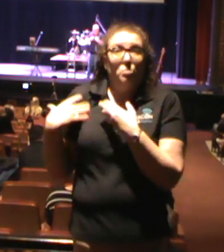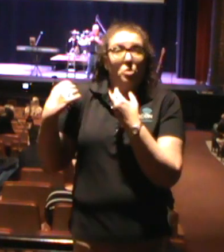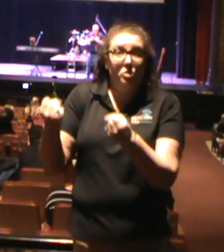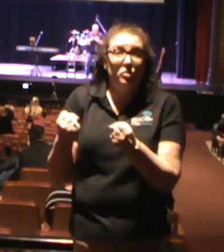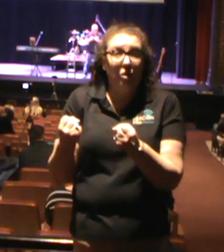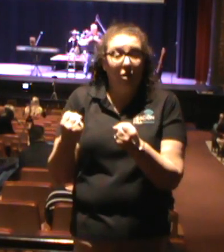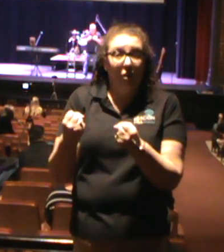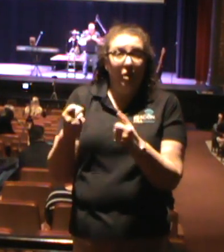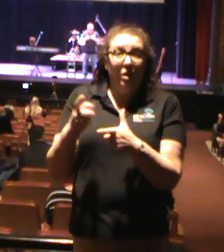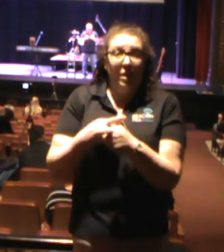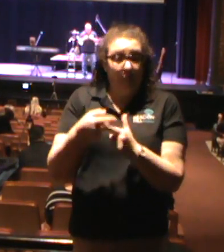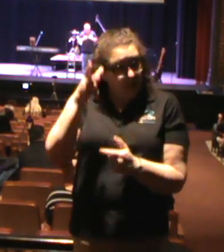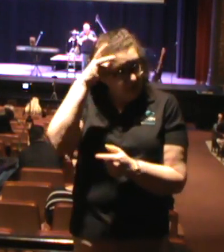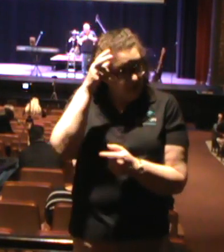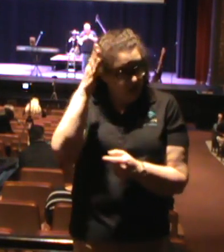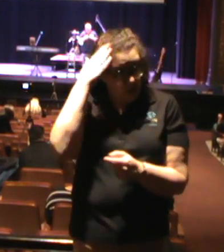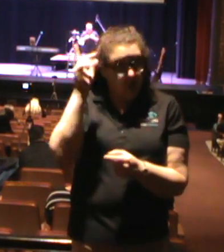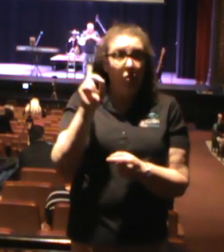live, church.